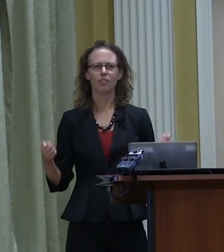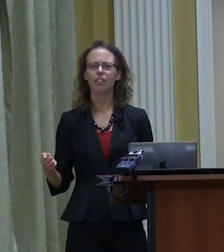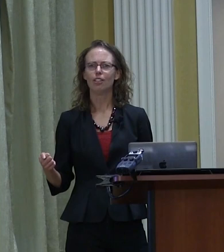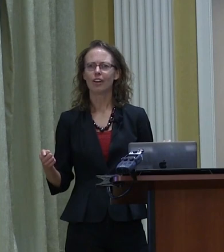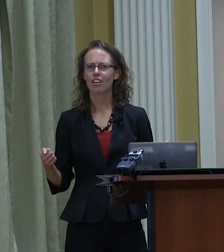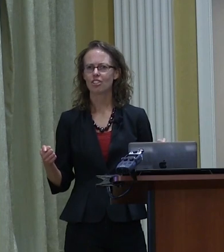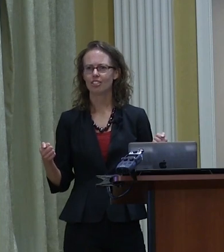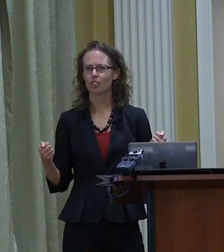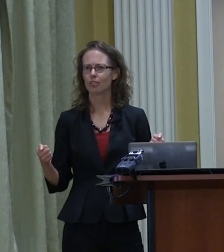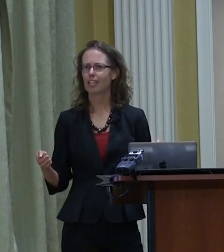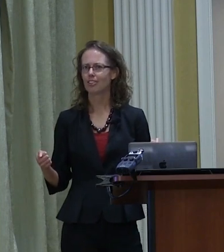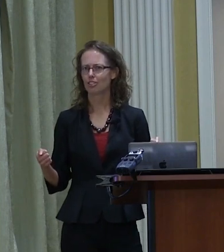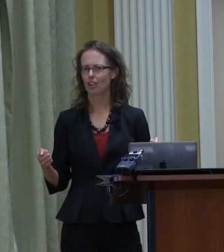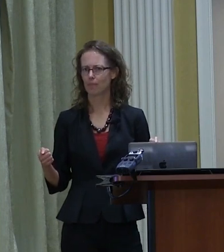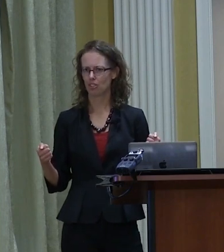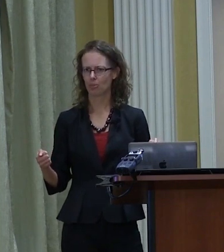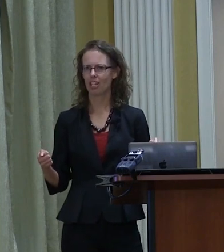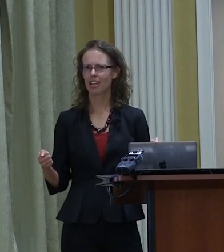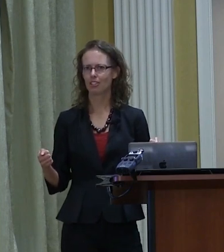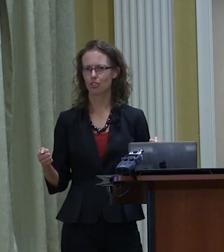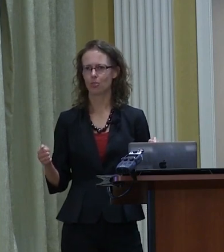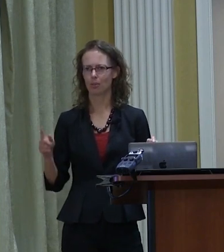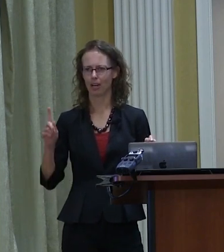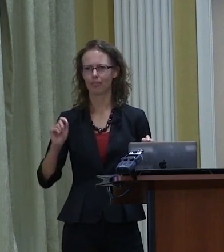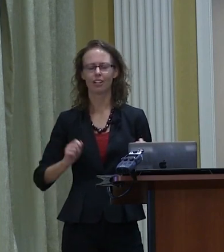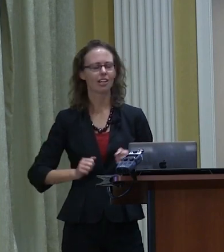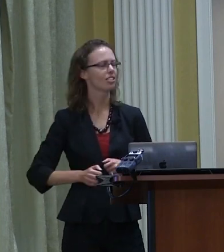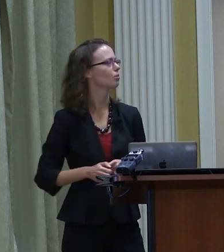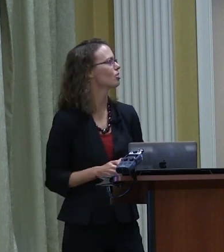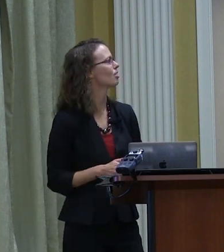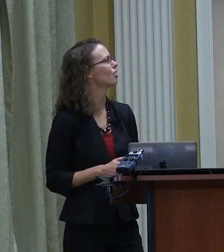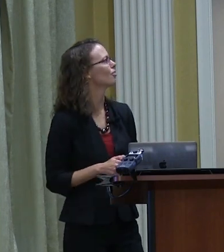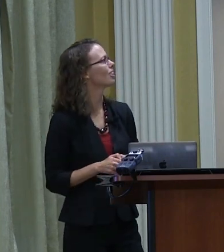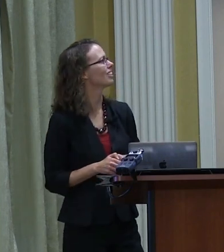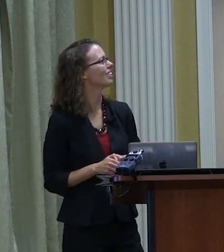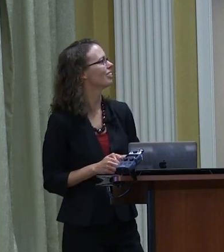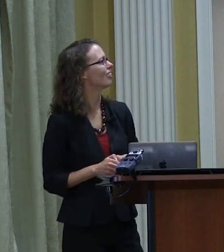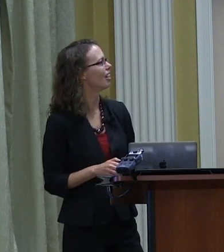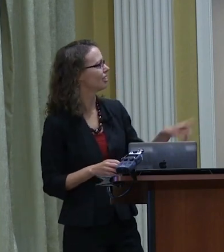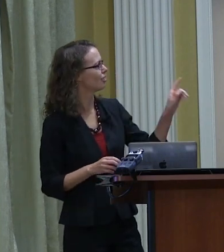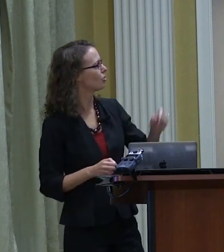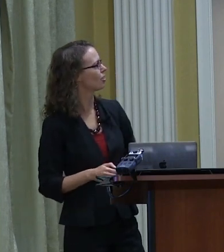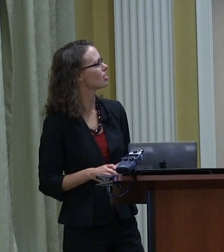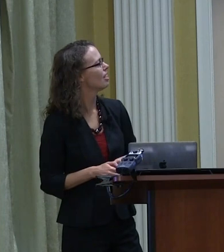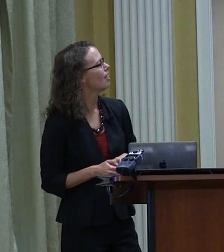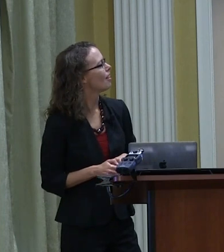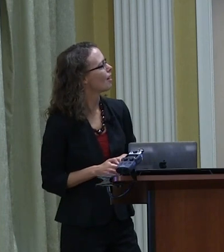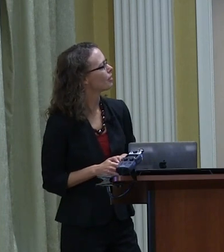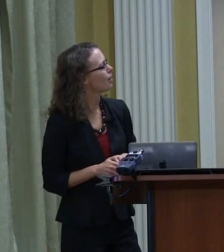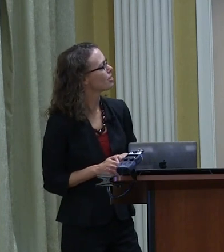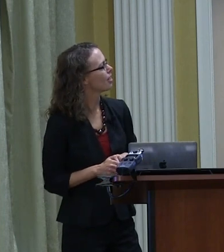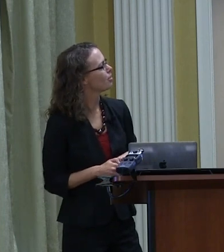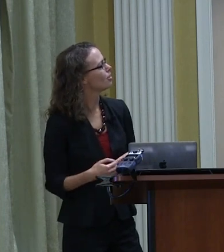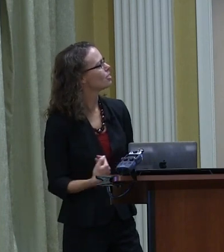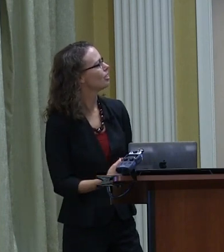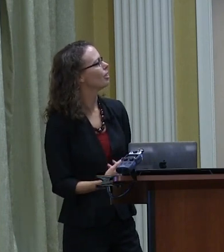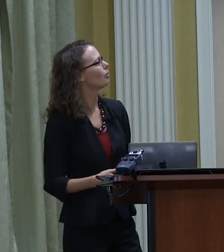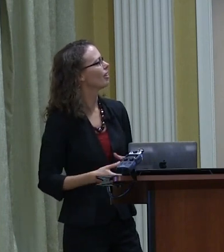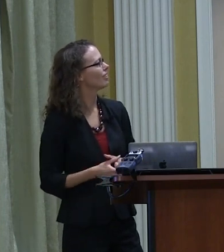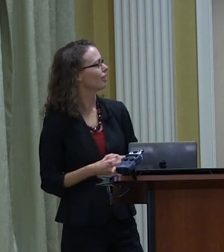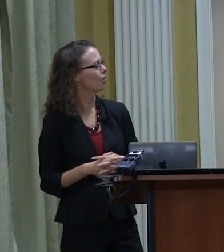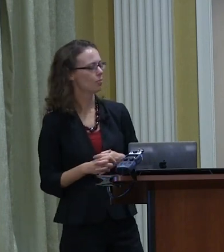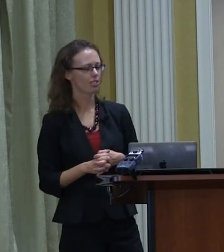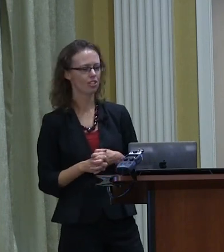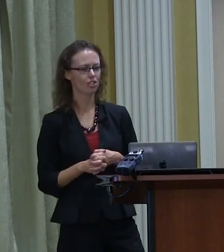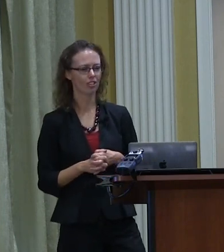says believe. I actually didn't create this sign, but someone handed it to me, but I realized it was significant later on. And then, of course, the guy beside me you see